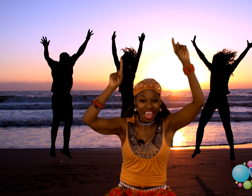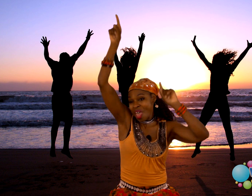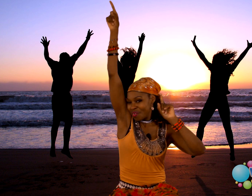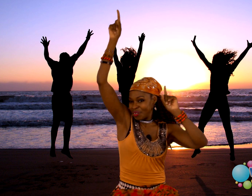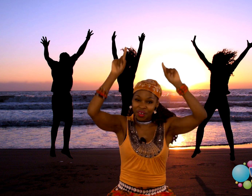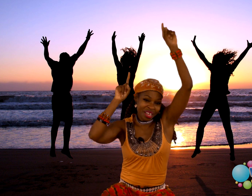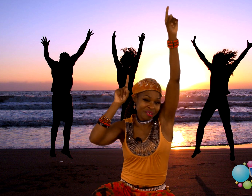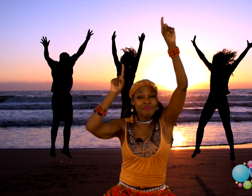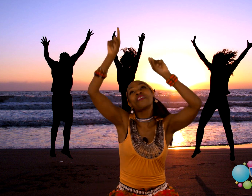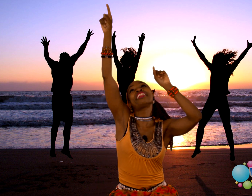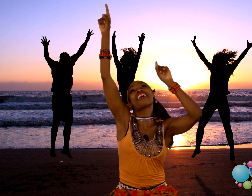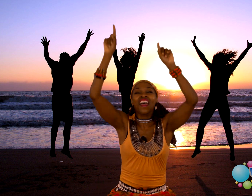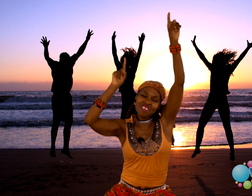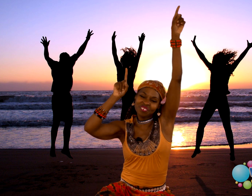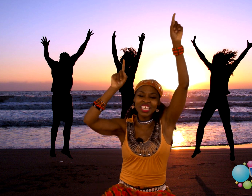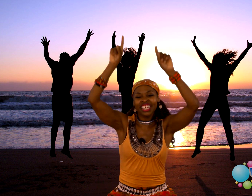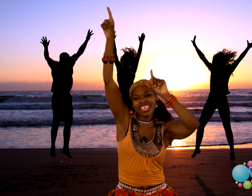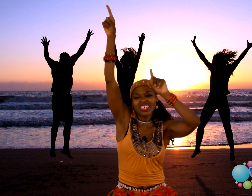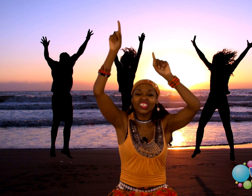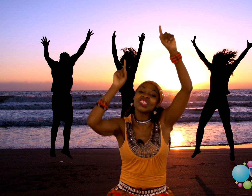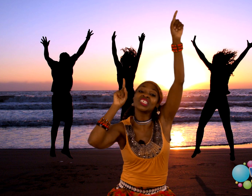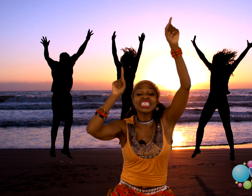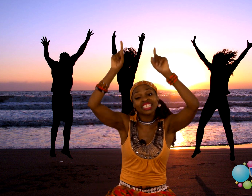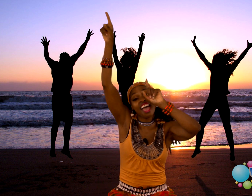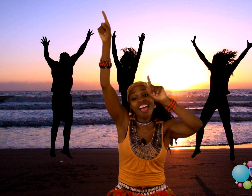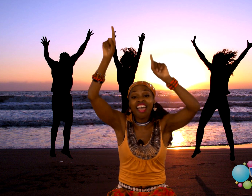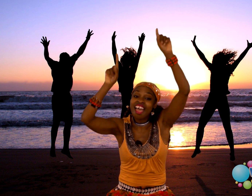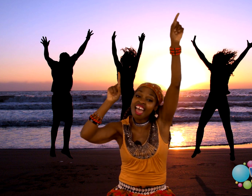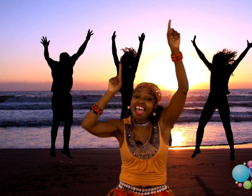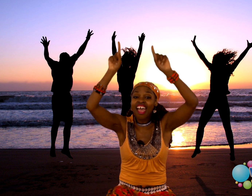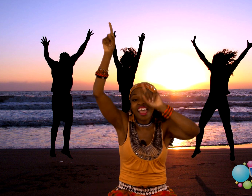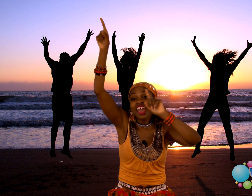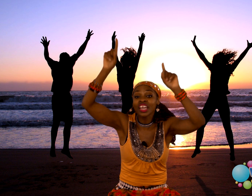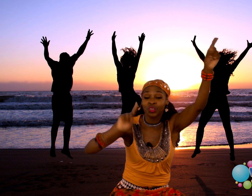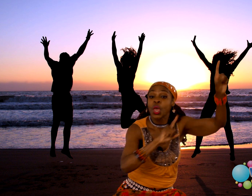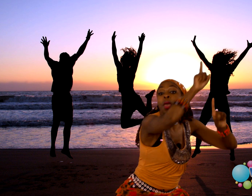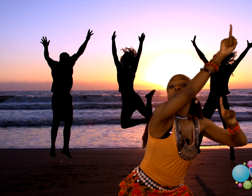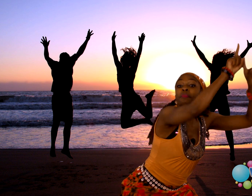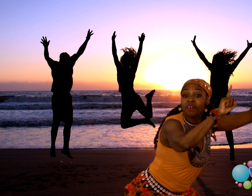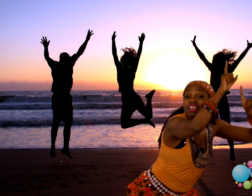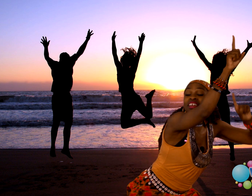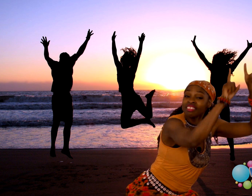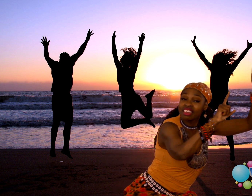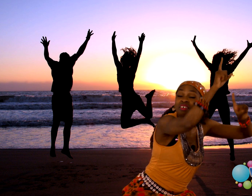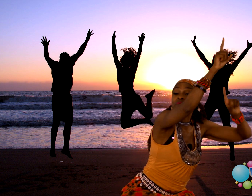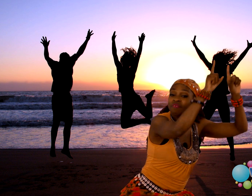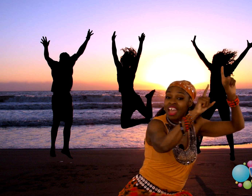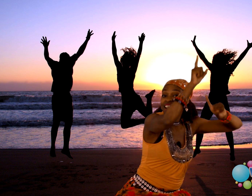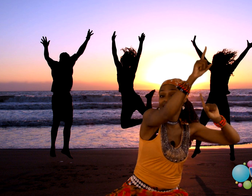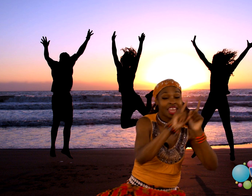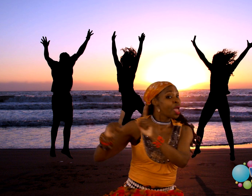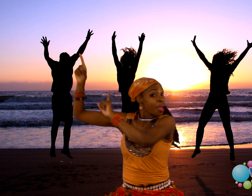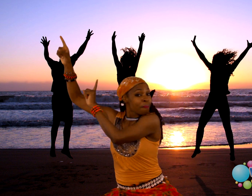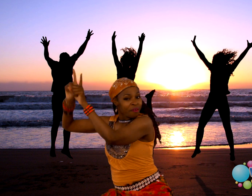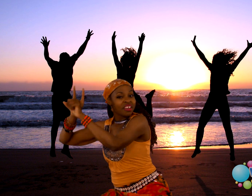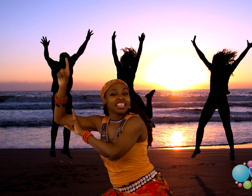I want you pointing your fingers to the sky. Point them right and point